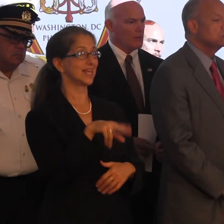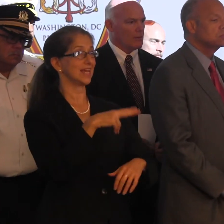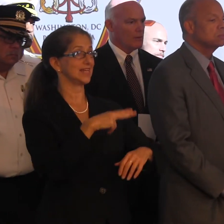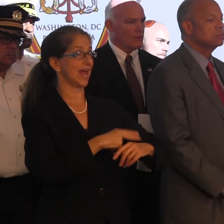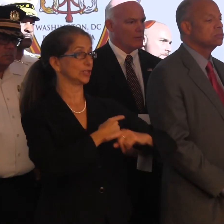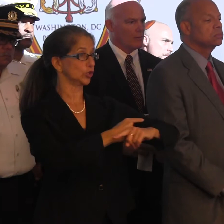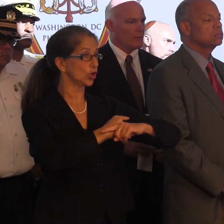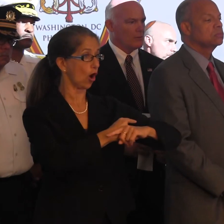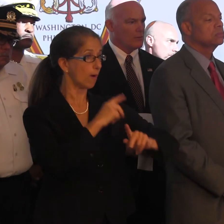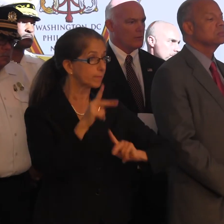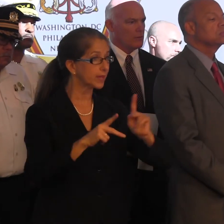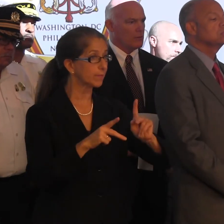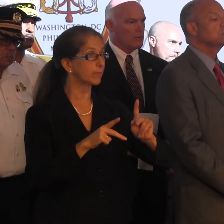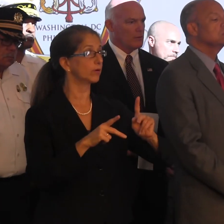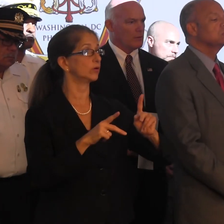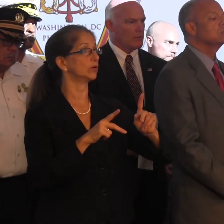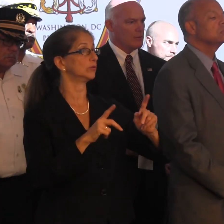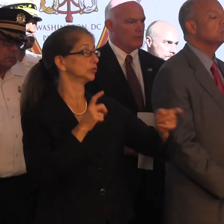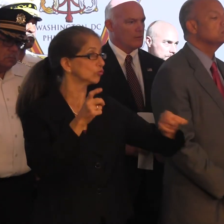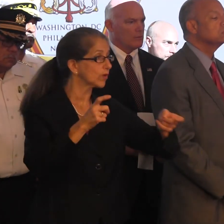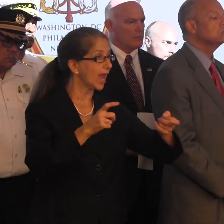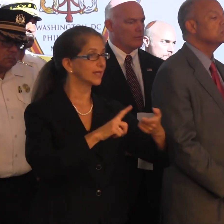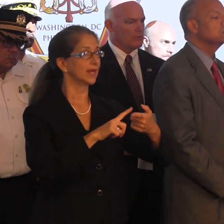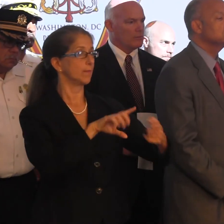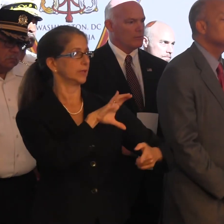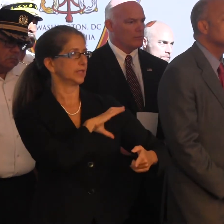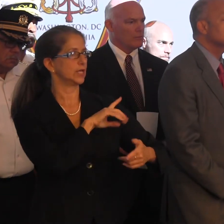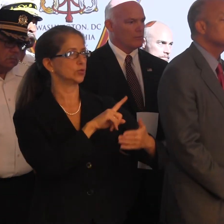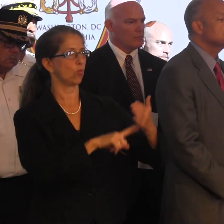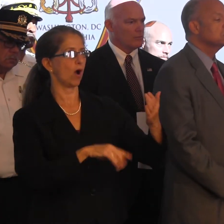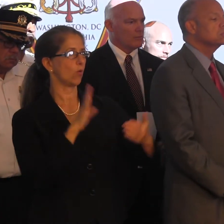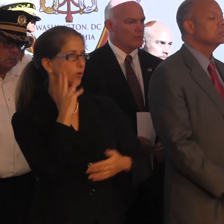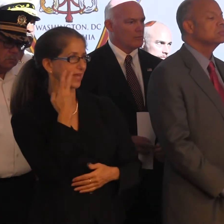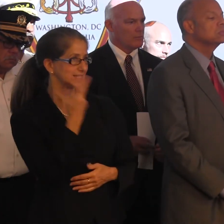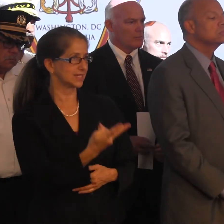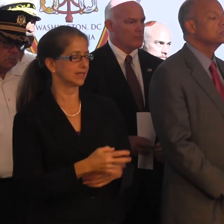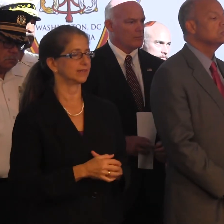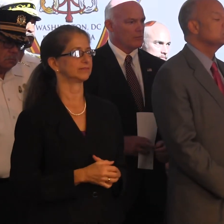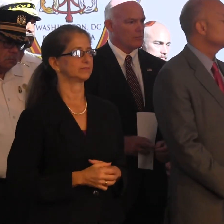directing them there? Are they going to see policemen directing them there? What's the environment they're going to come in with?